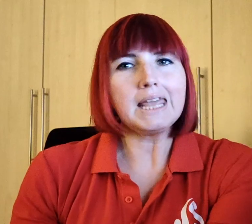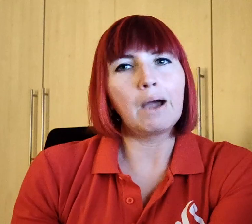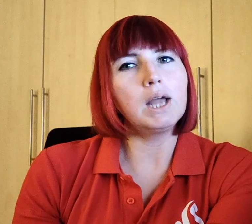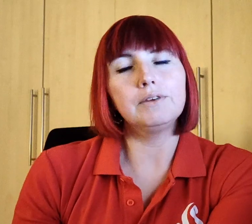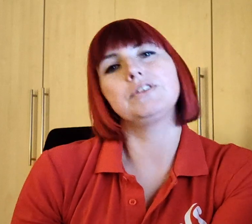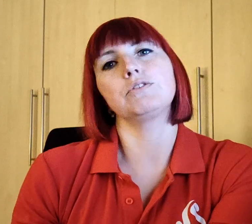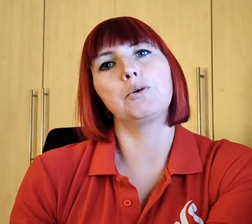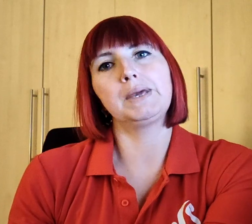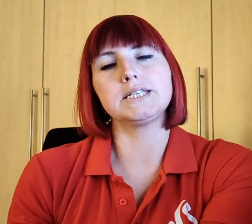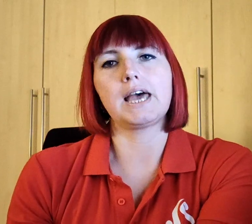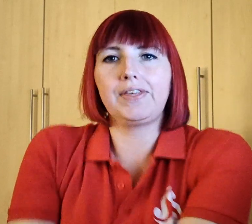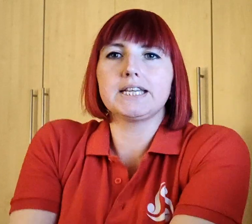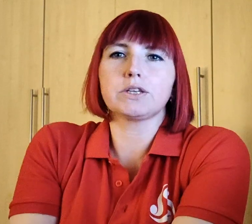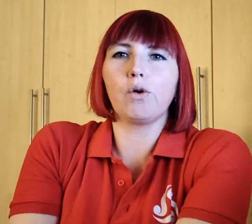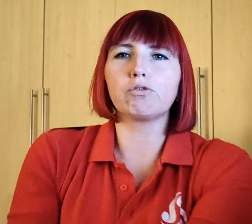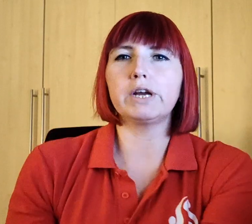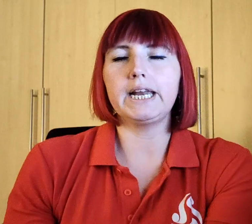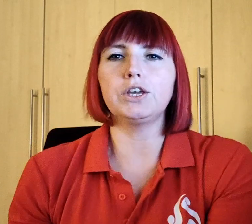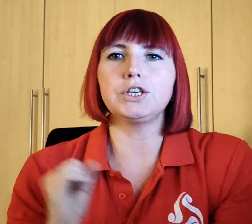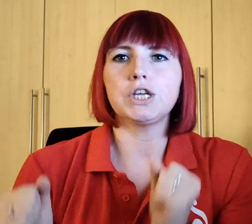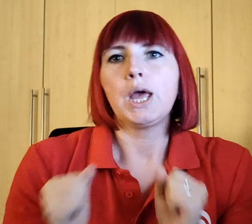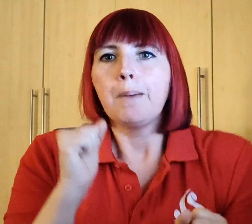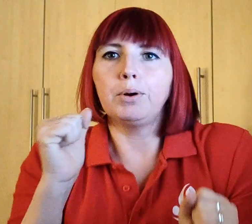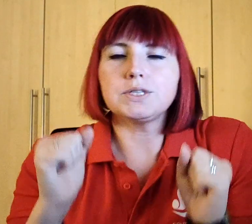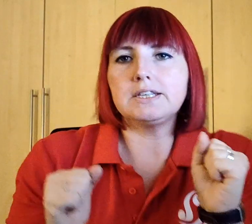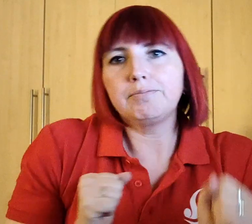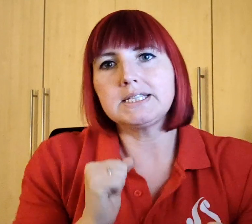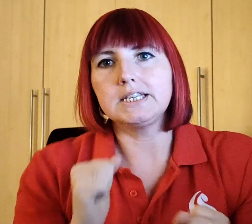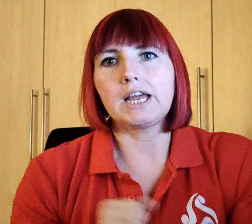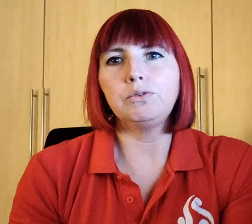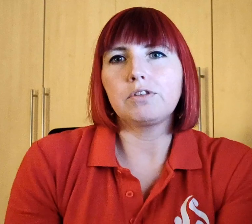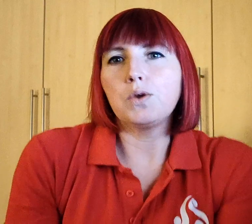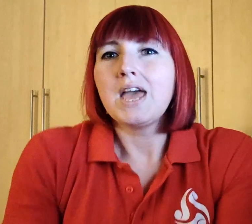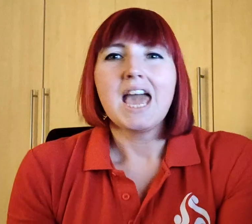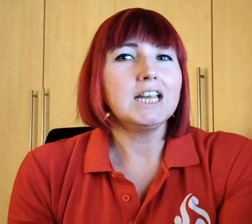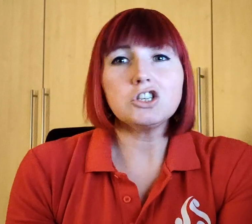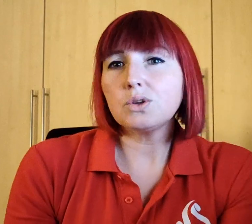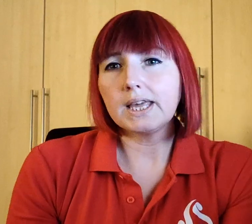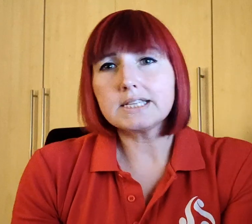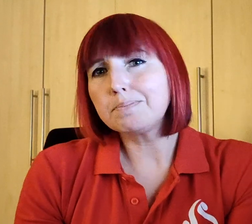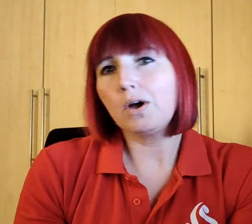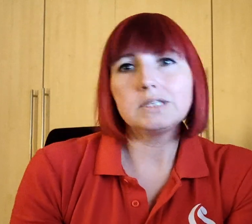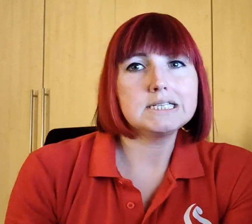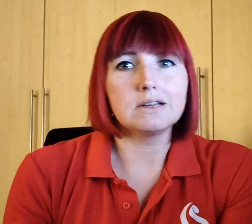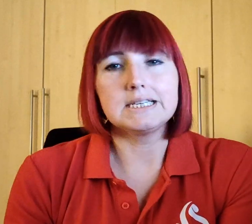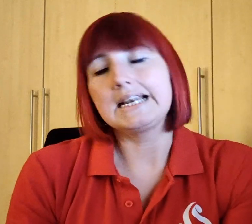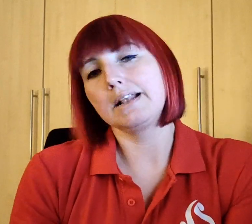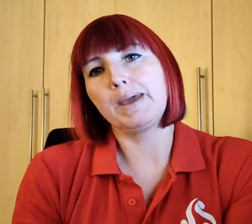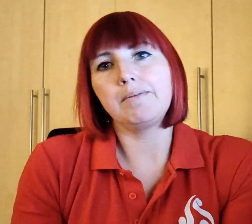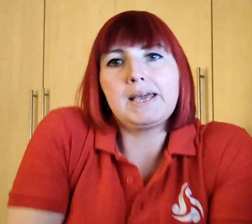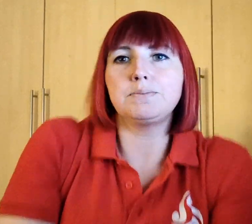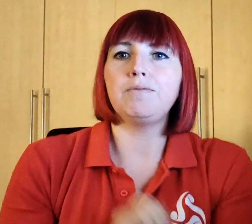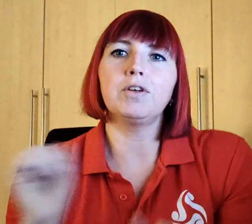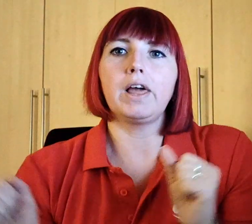Now I love this song because I think it's got really good positive message and also it just sort of gets the party started